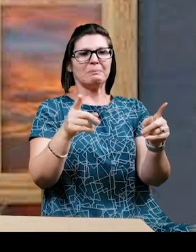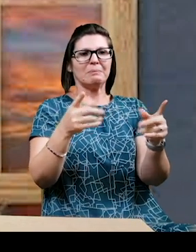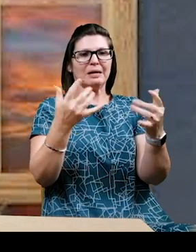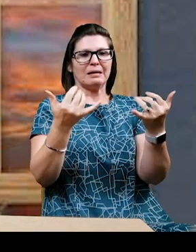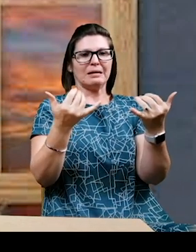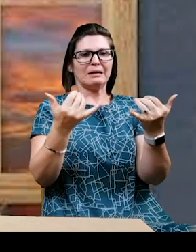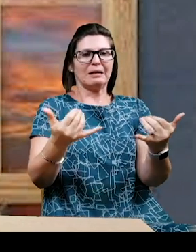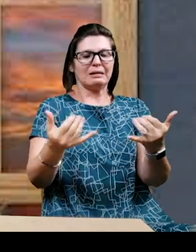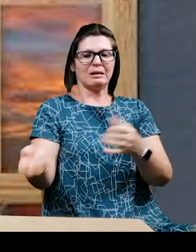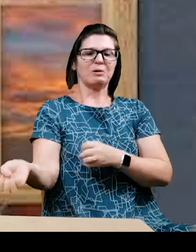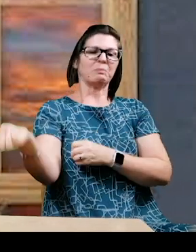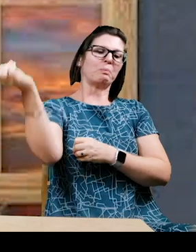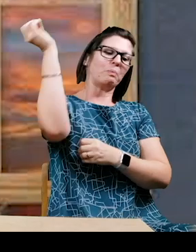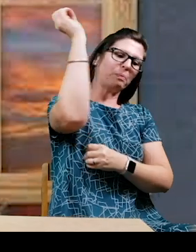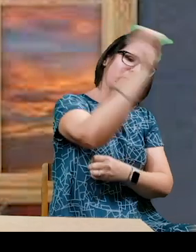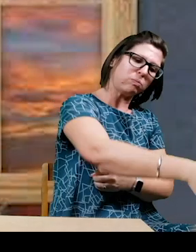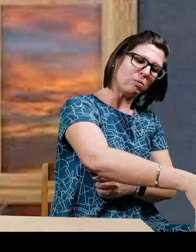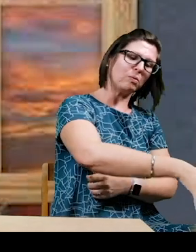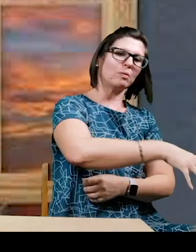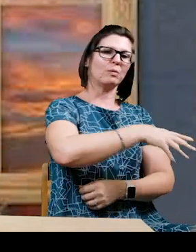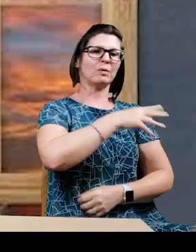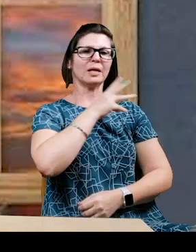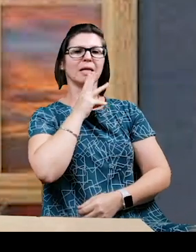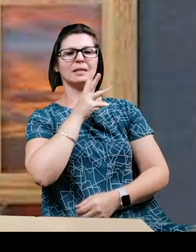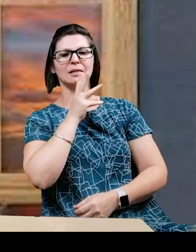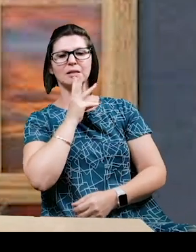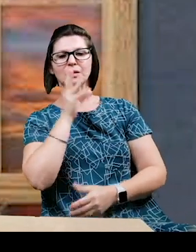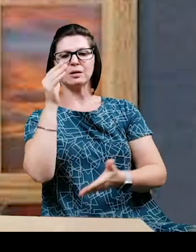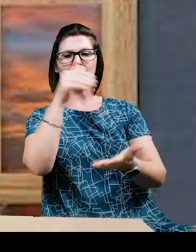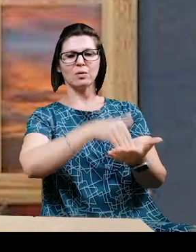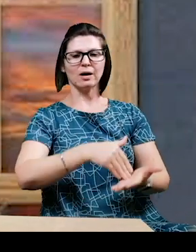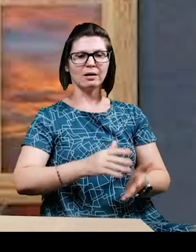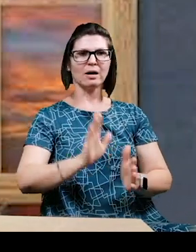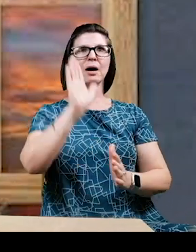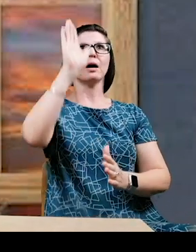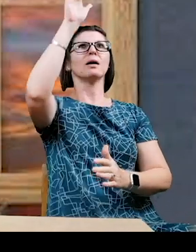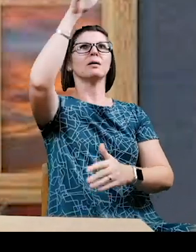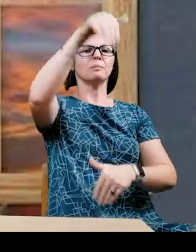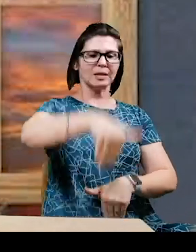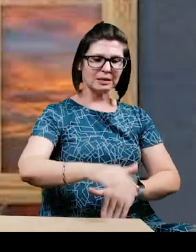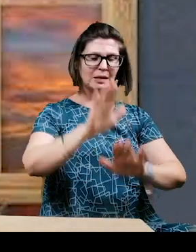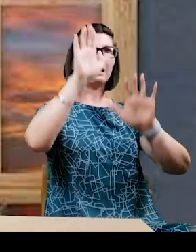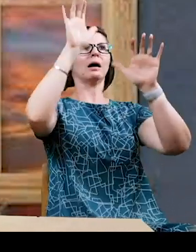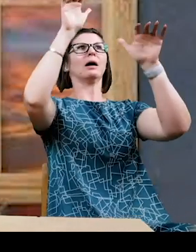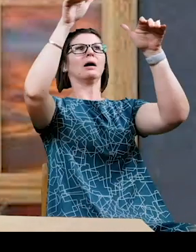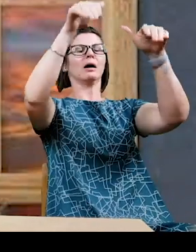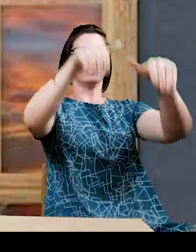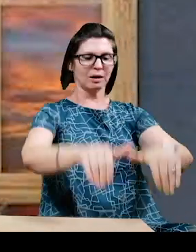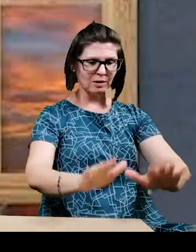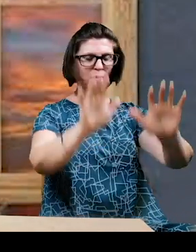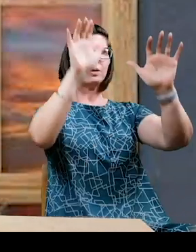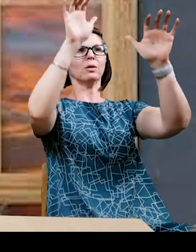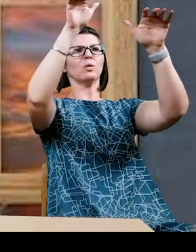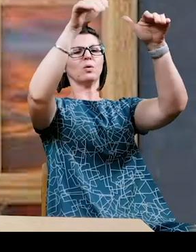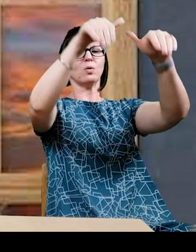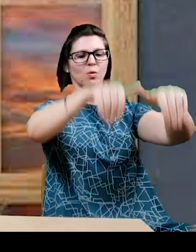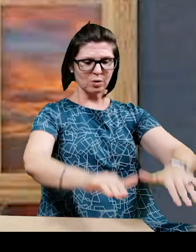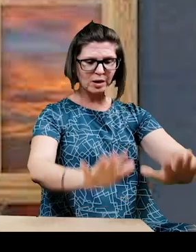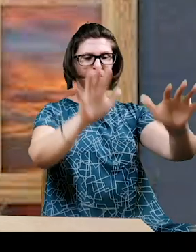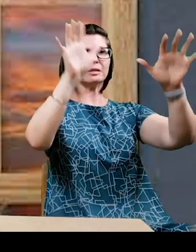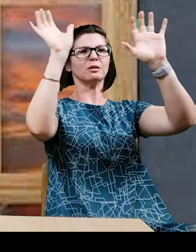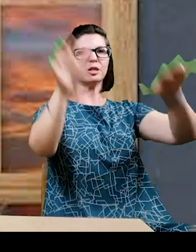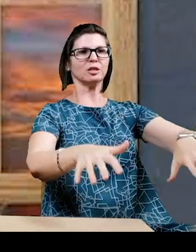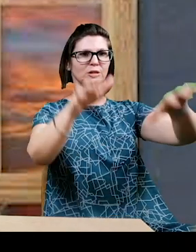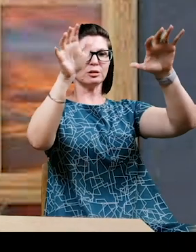he was tossed back down into the depths. Up and down, back and forth, he went until the storm wore itself